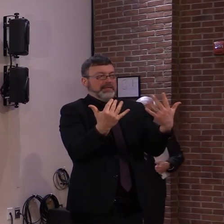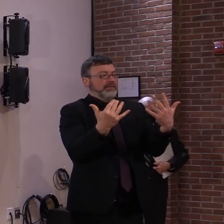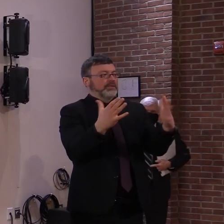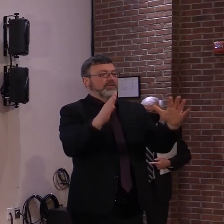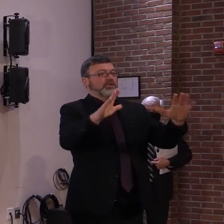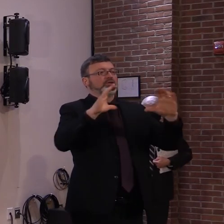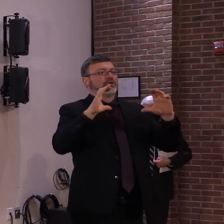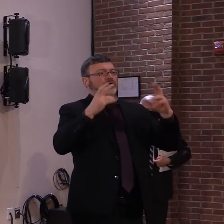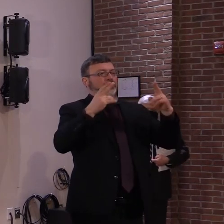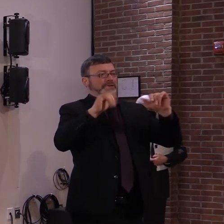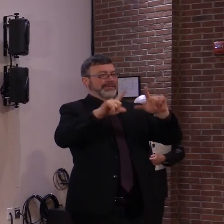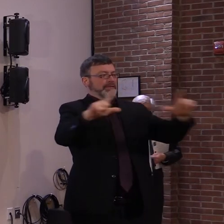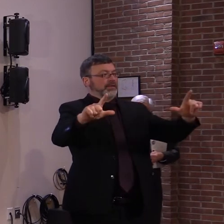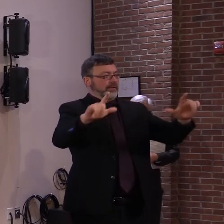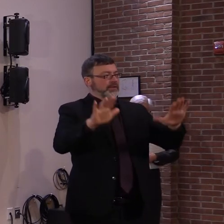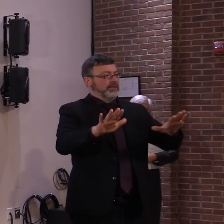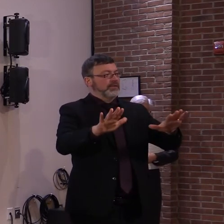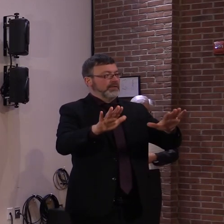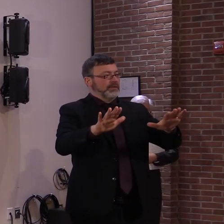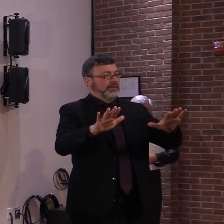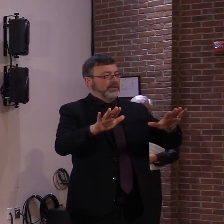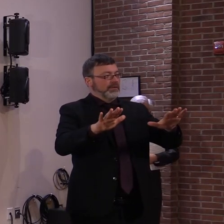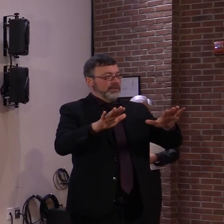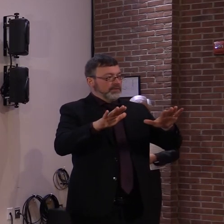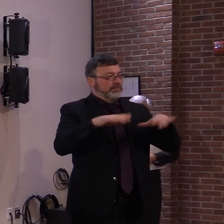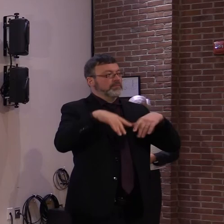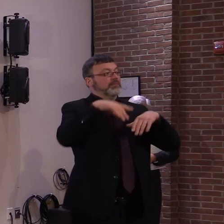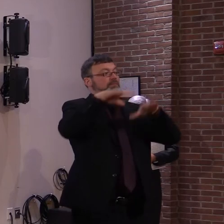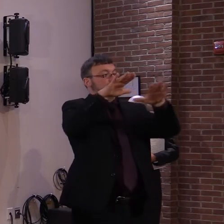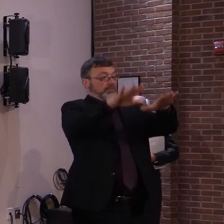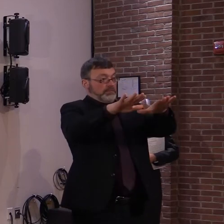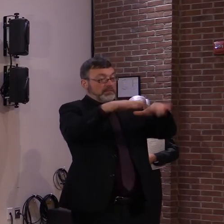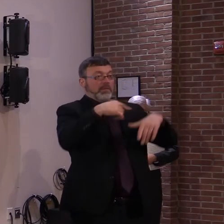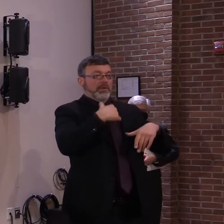you can find on our website will be very helpful to answer your questions.